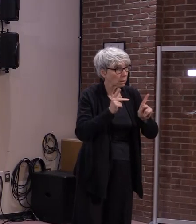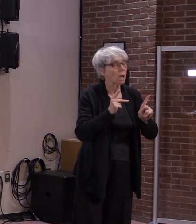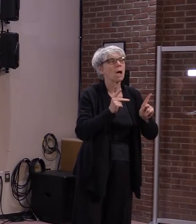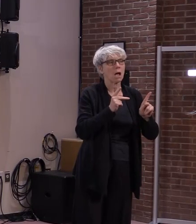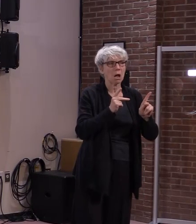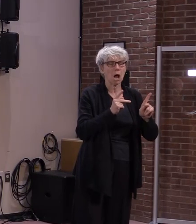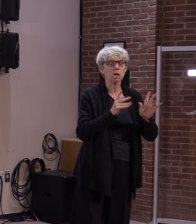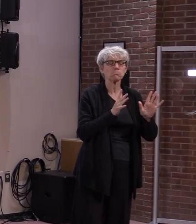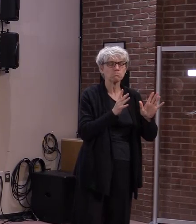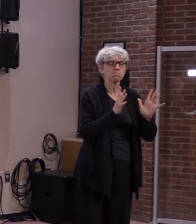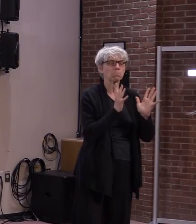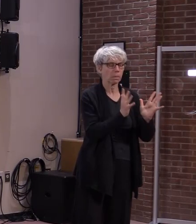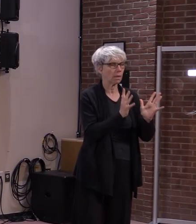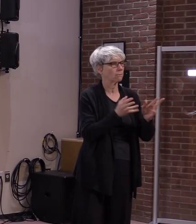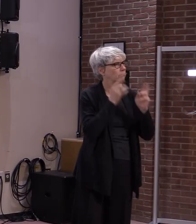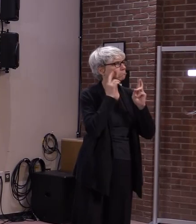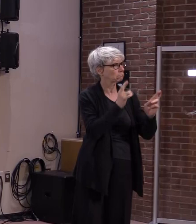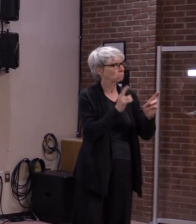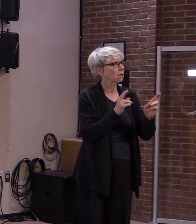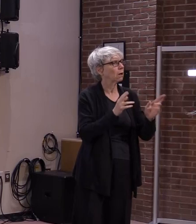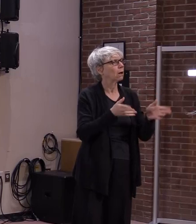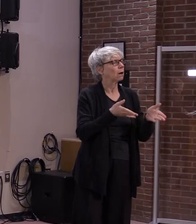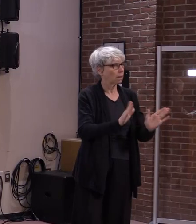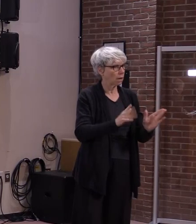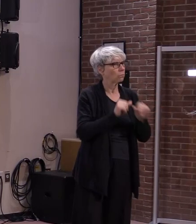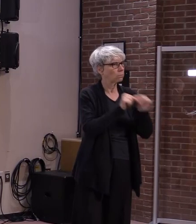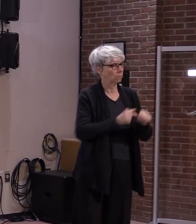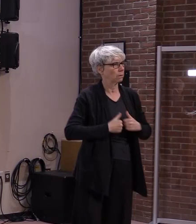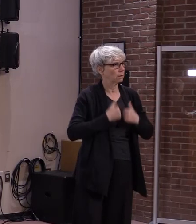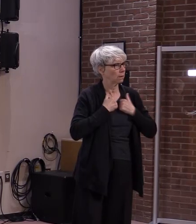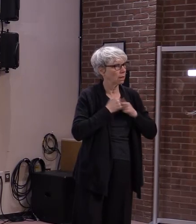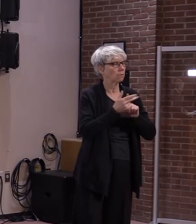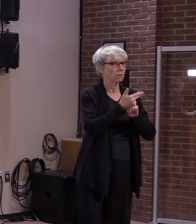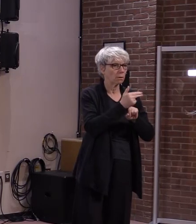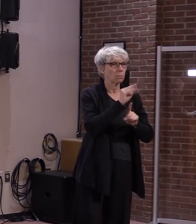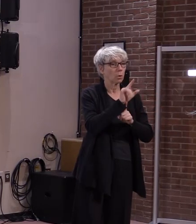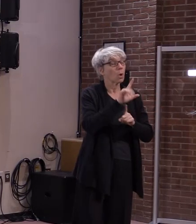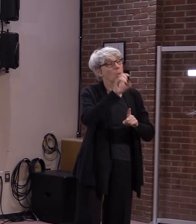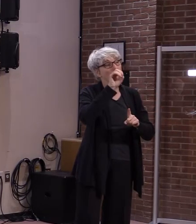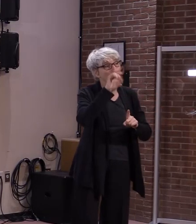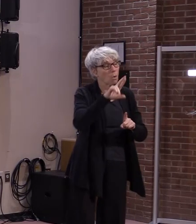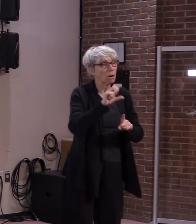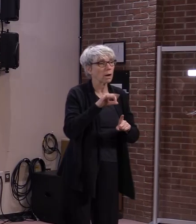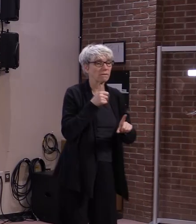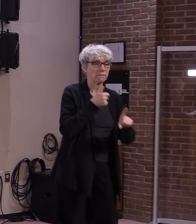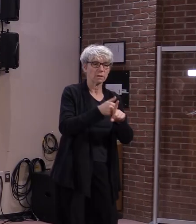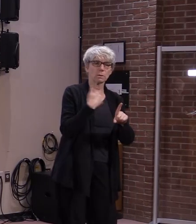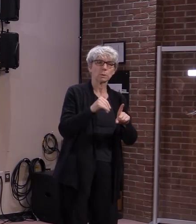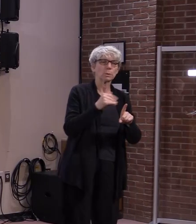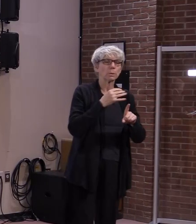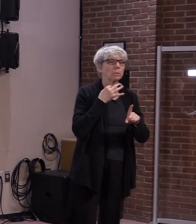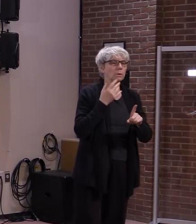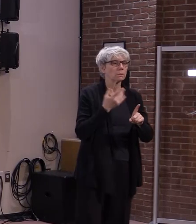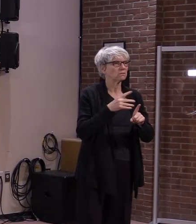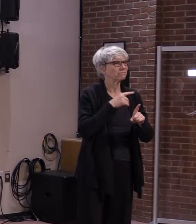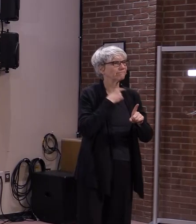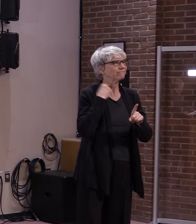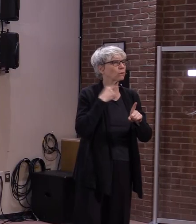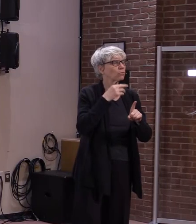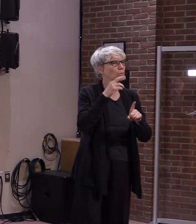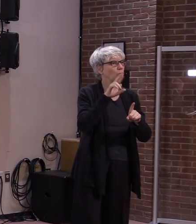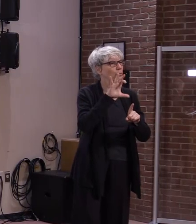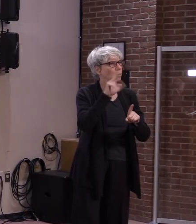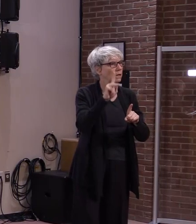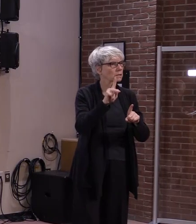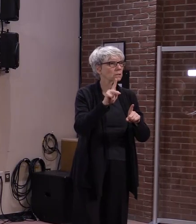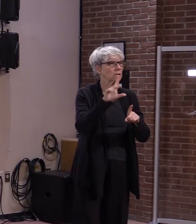we are still serving households at risk of domestic violence or other life-threatening conditions. Households